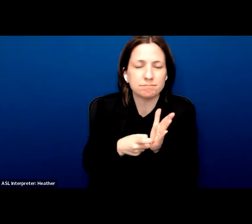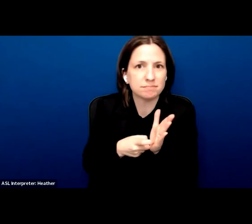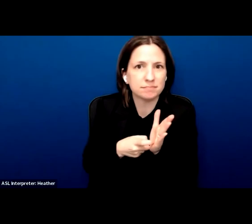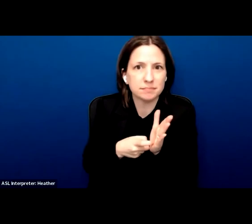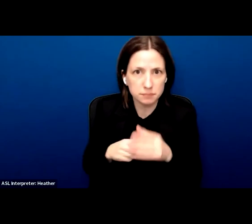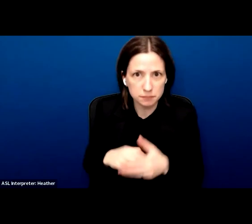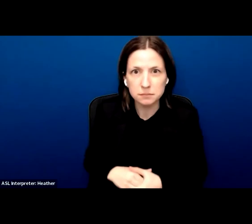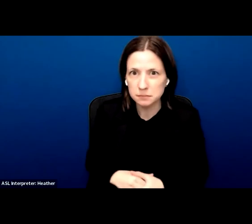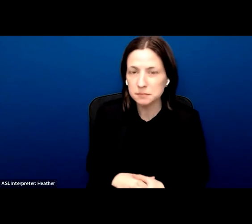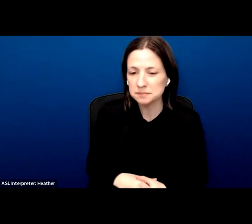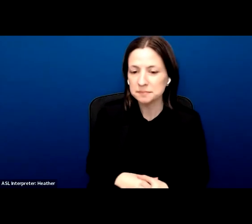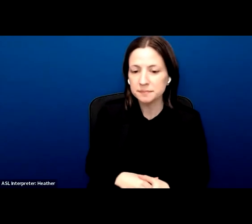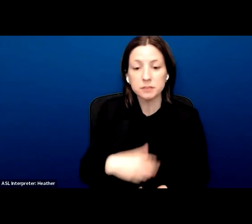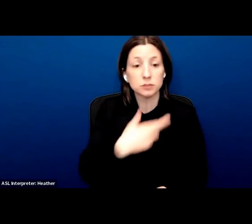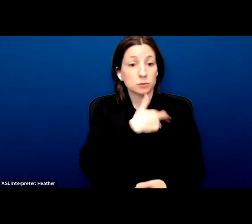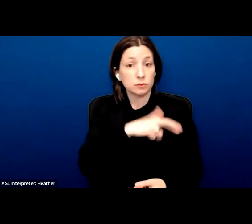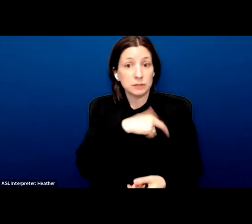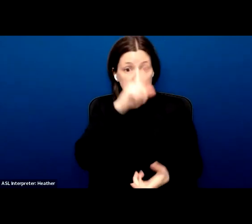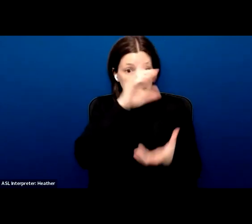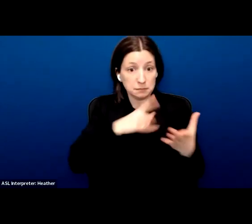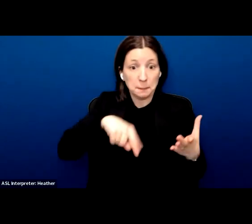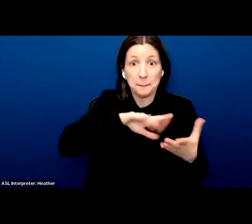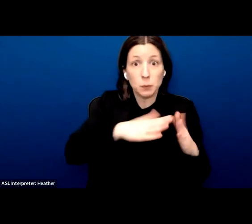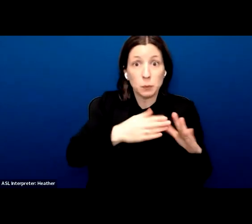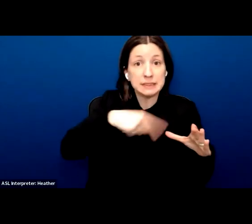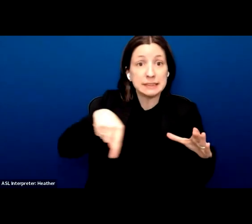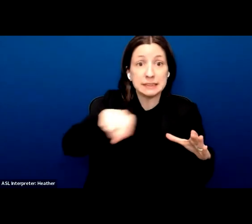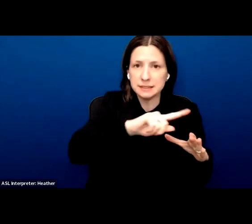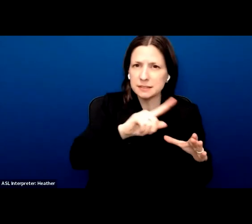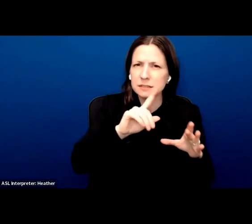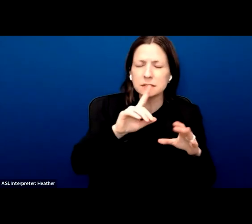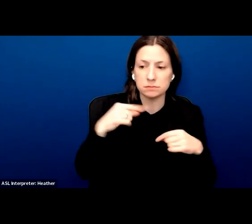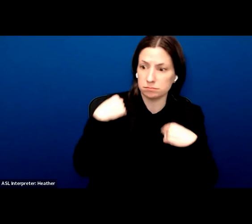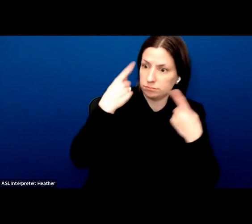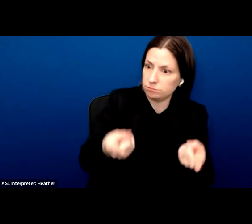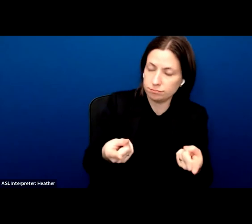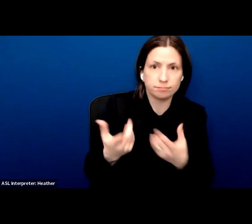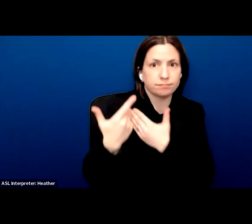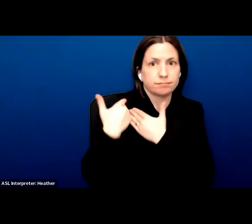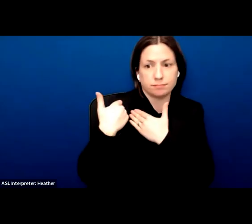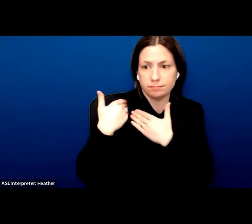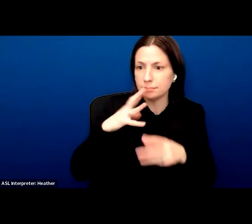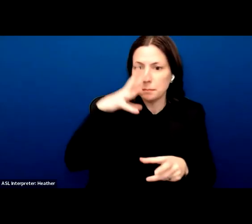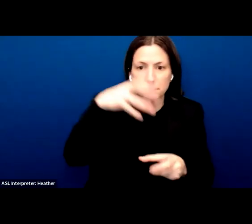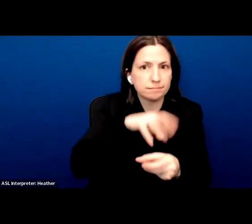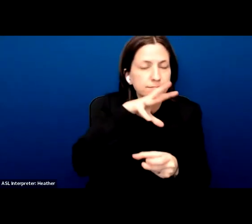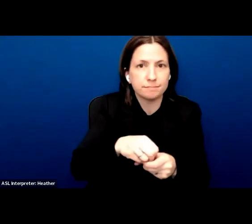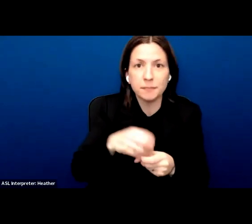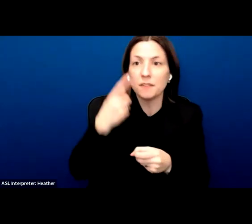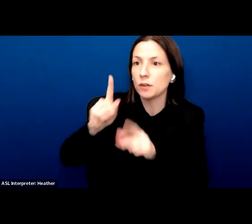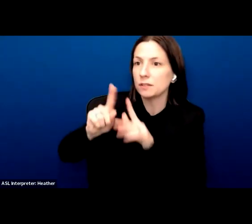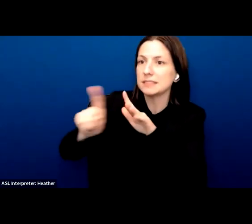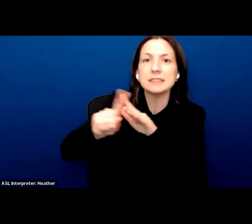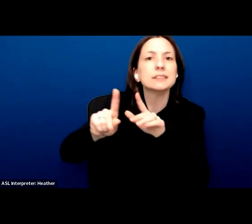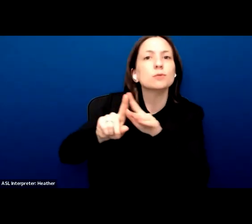have indeed played a crucial role in the settling of refugees in this country, which then I will finish up